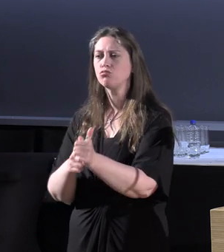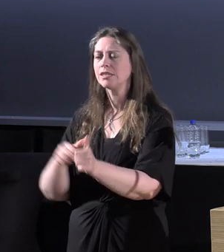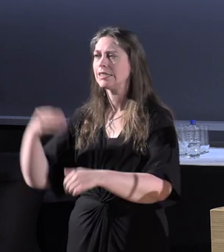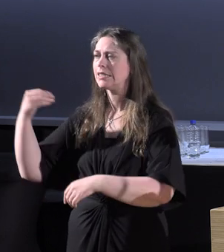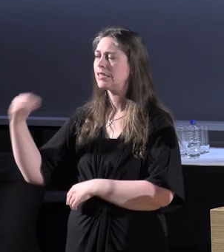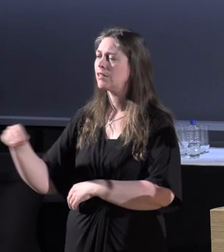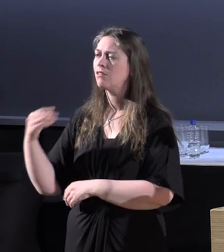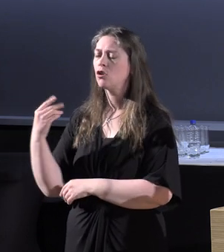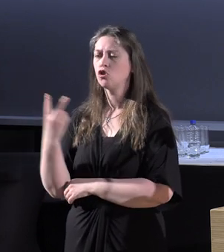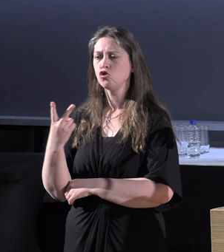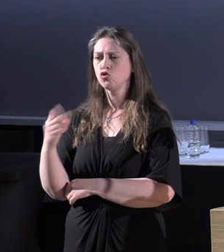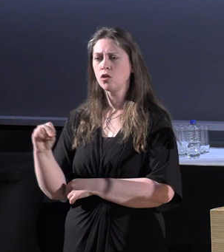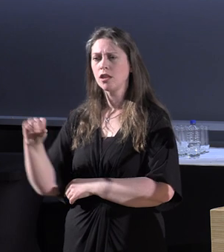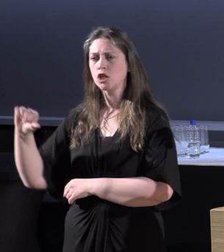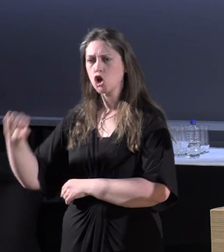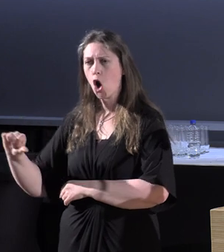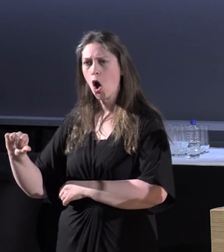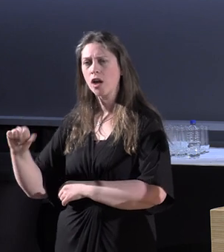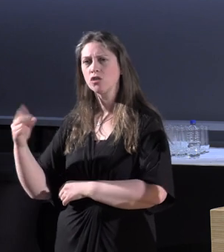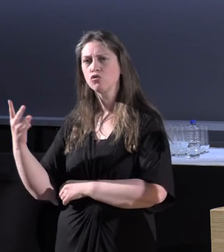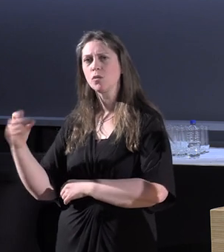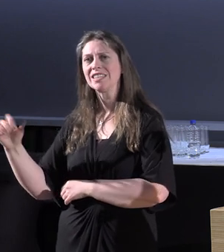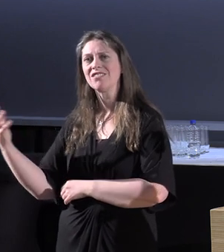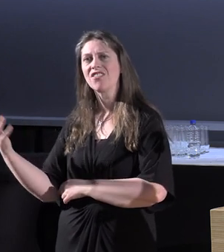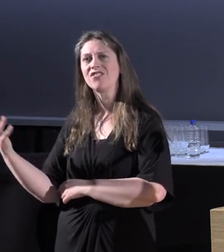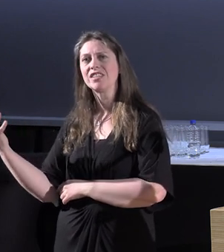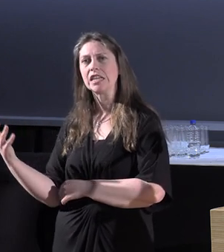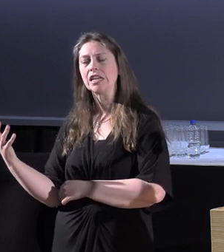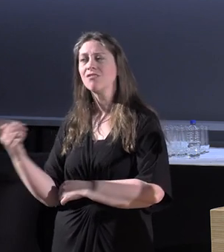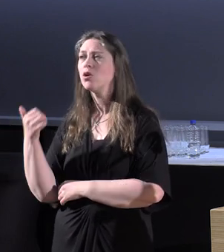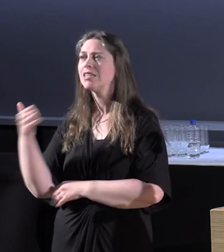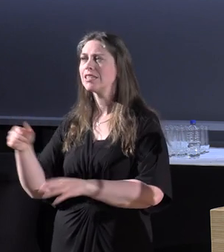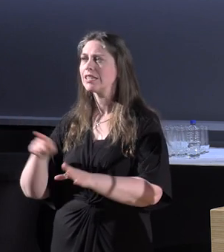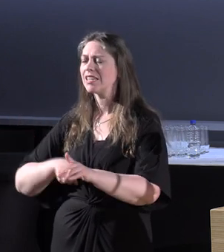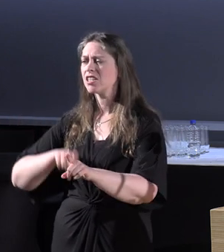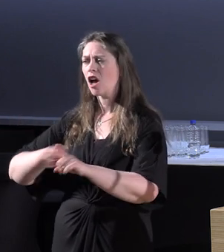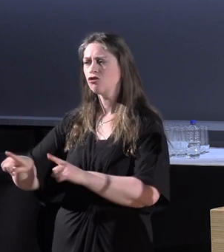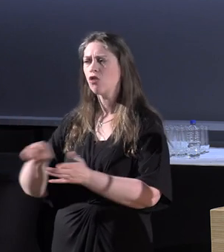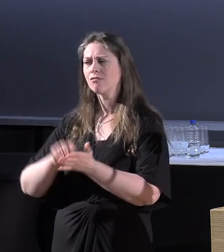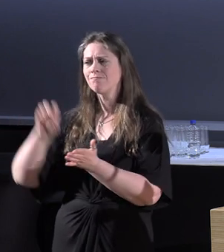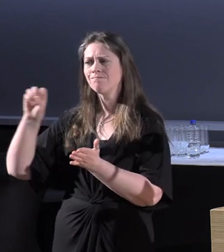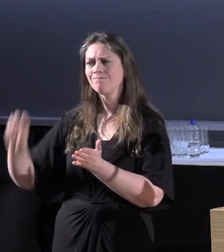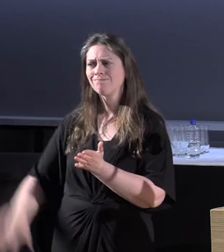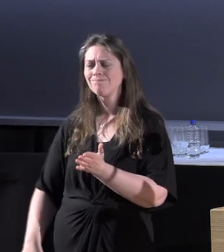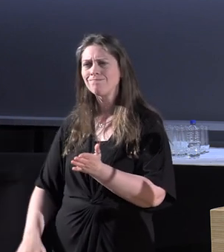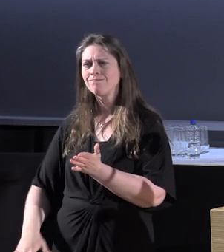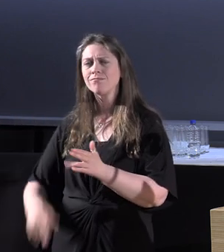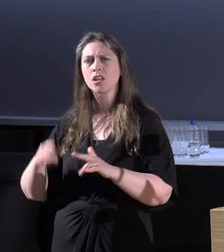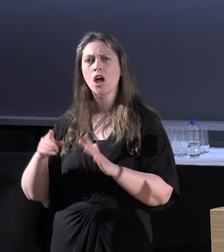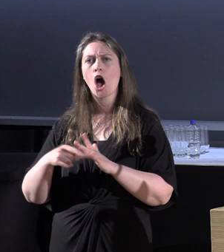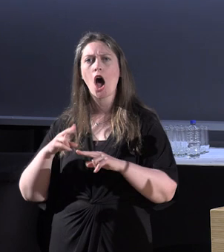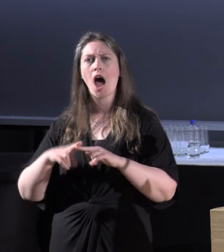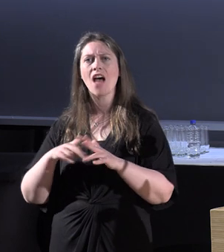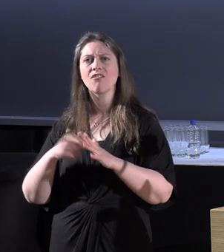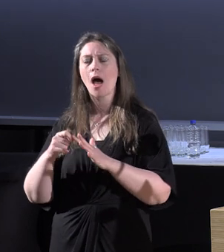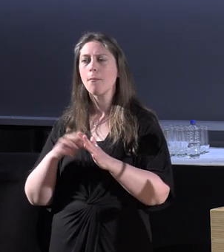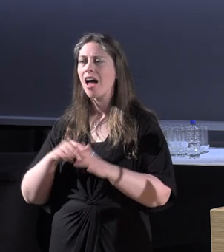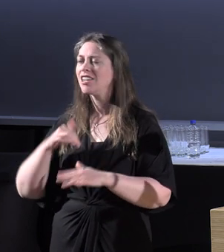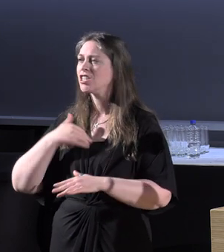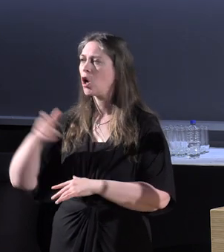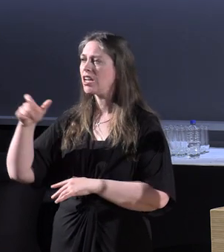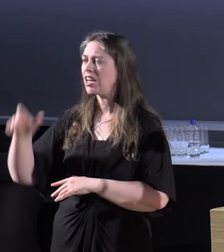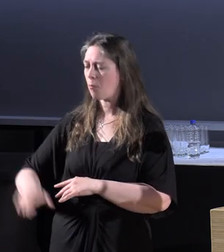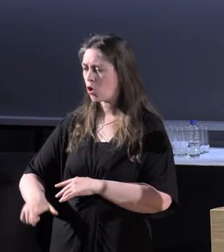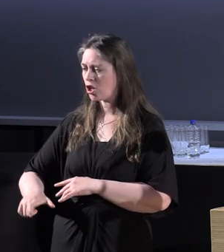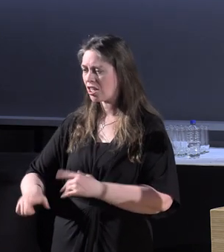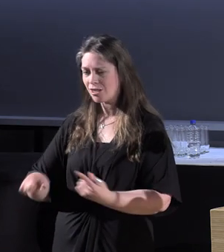2015, I tried for six years to get rid of that. AFAPA does not need somebody to talk